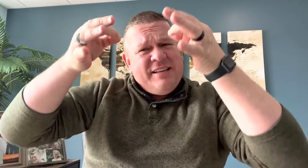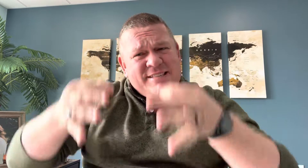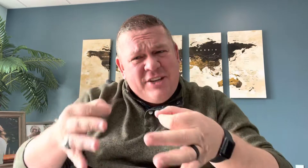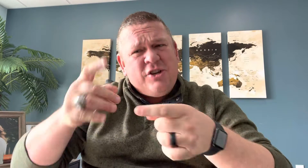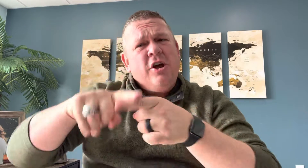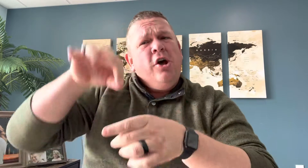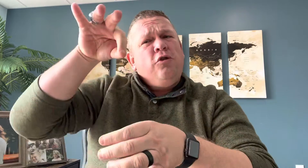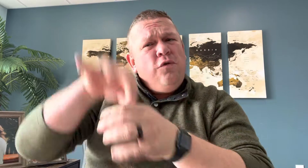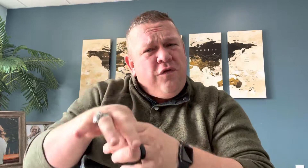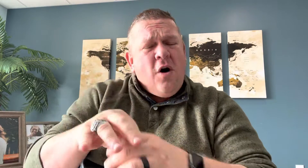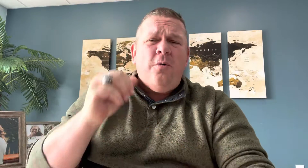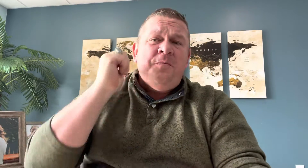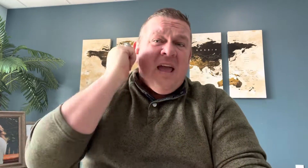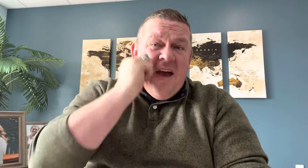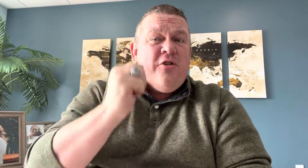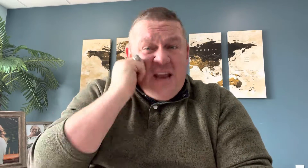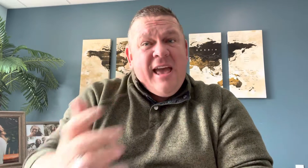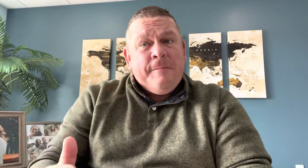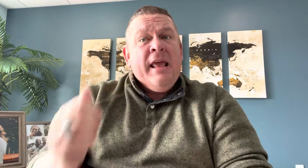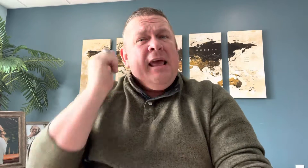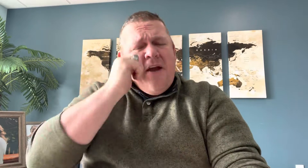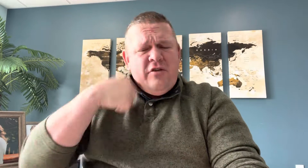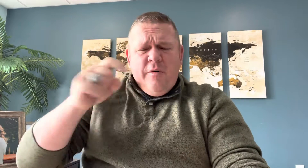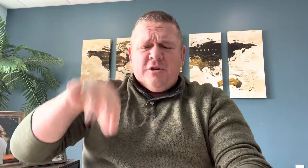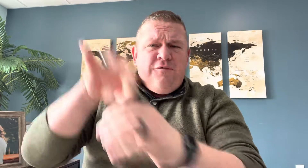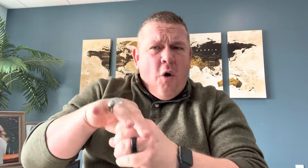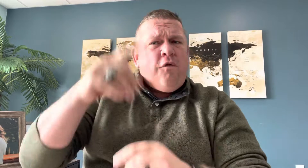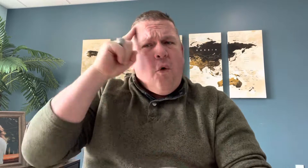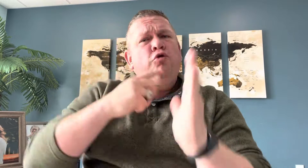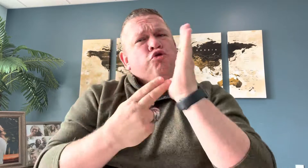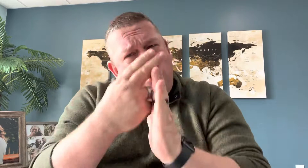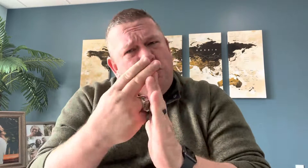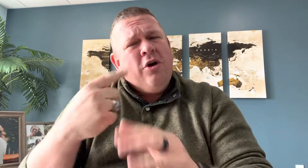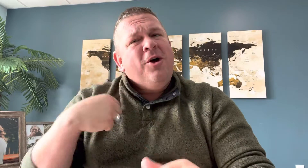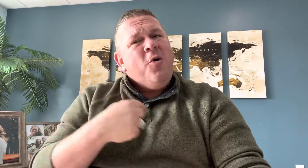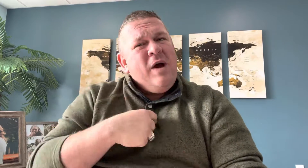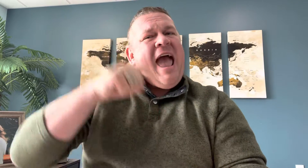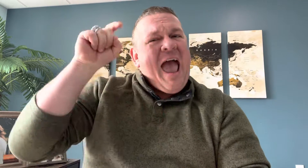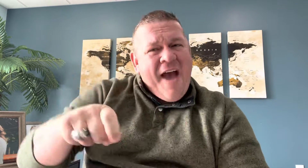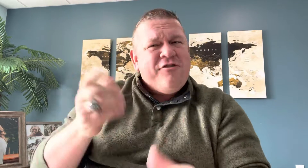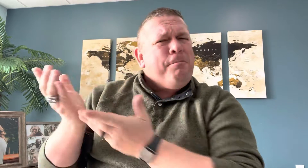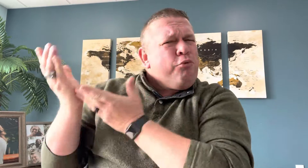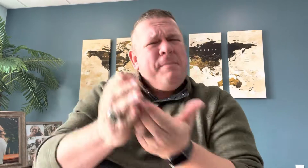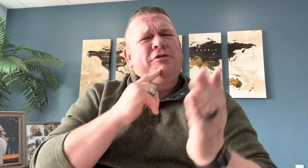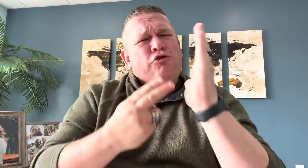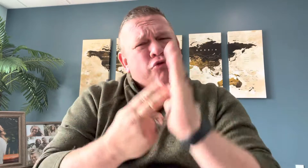decision to vote every day. Every day we must vote for truth. We have to bring back the truth.